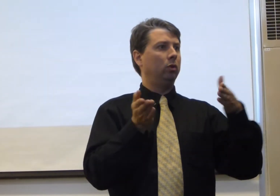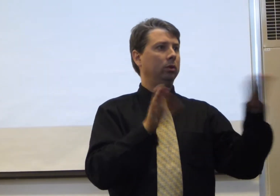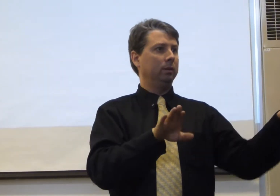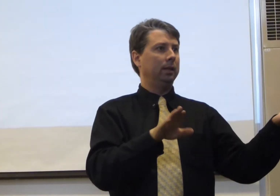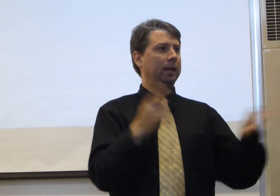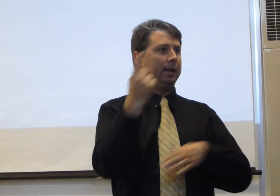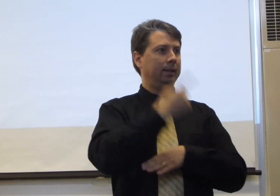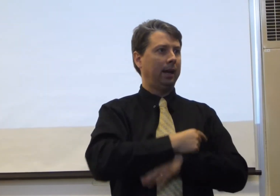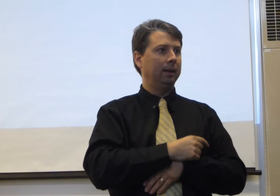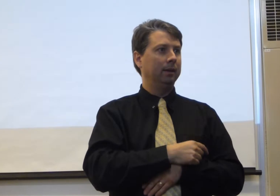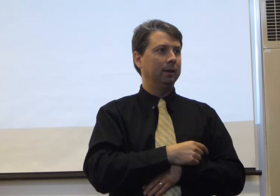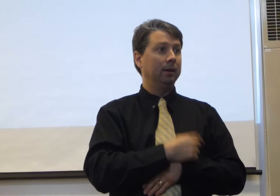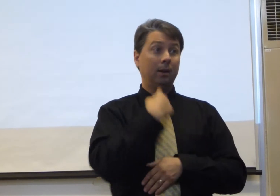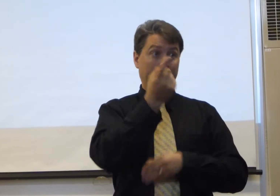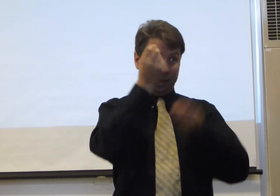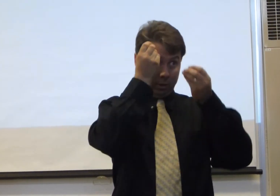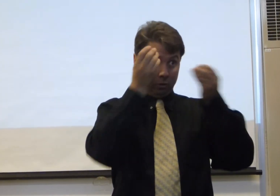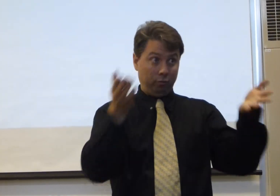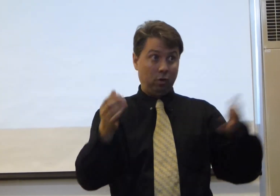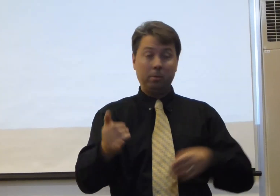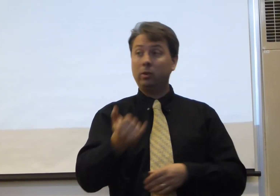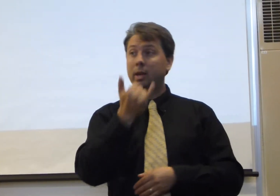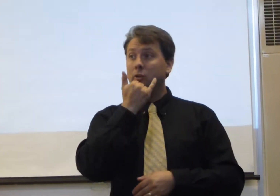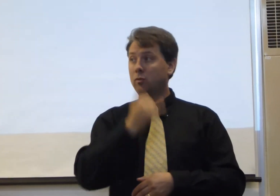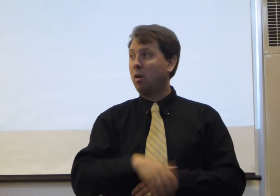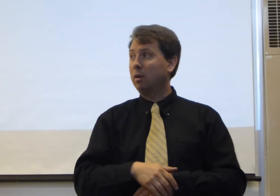the death thing. I'm going tell you, the formula, that is wrong.